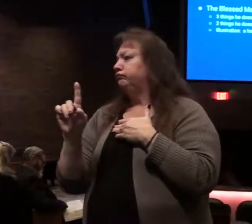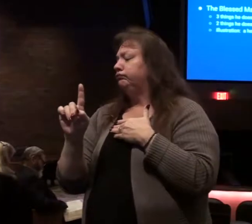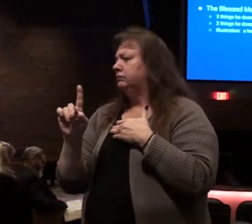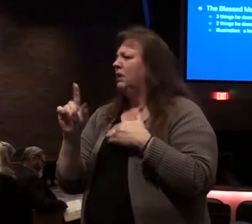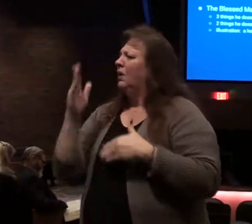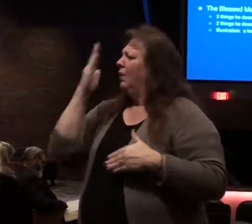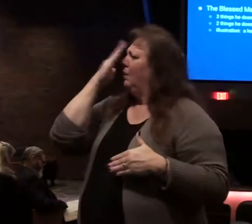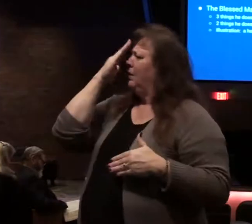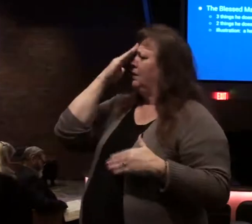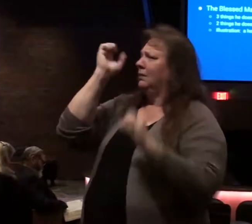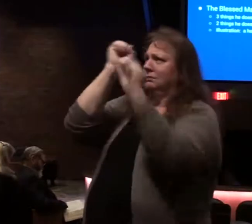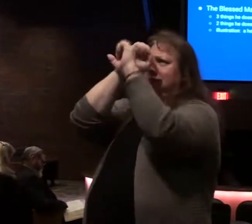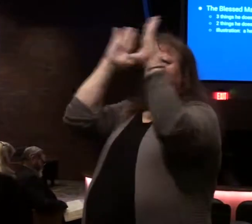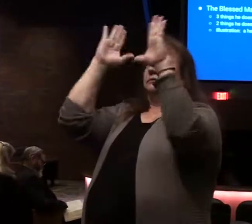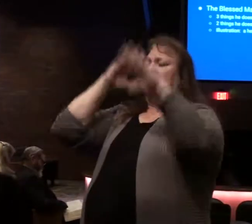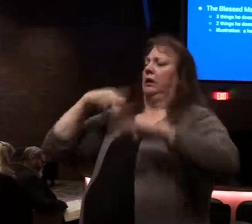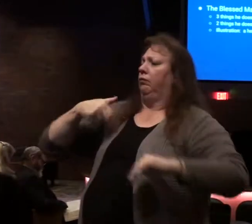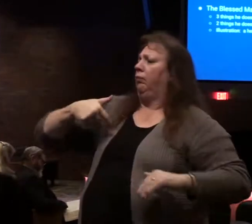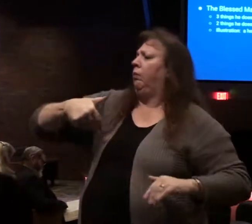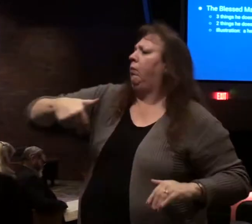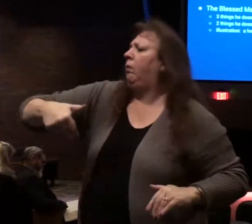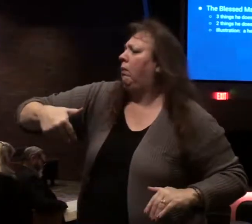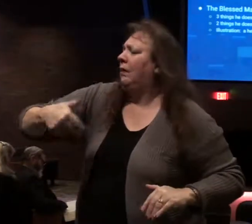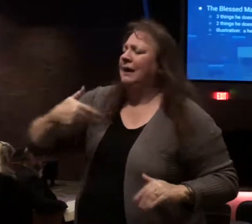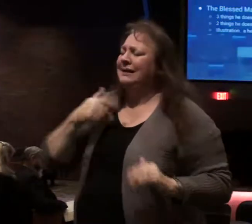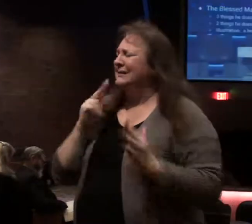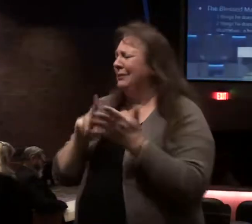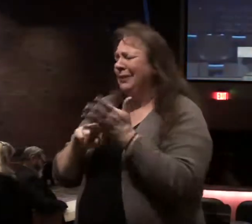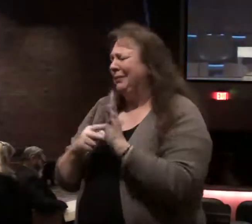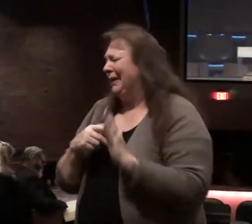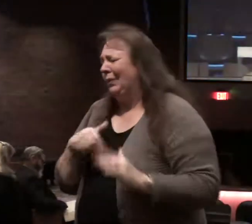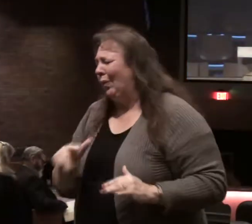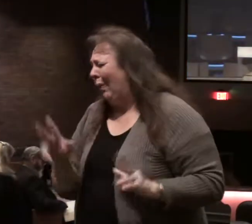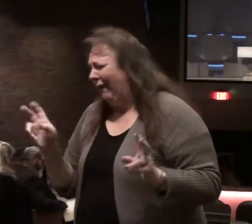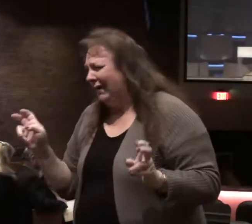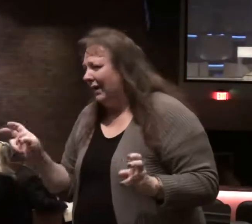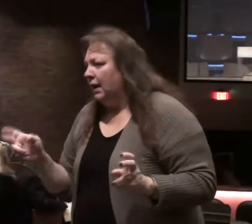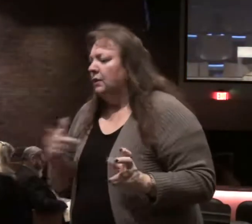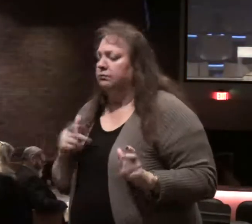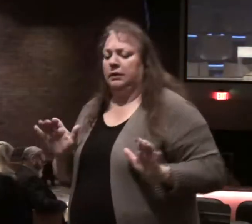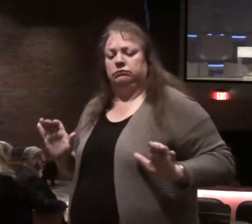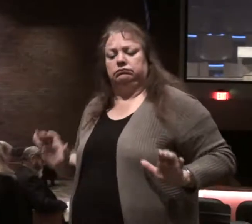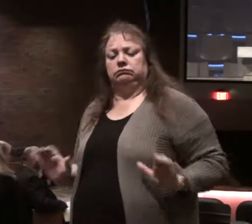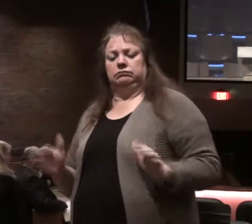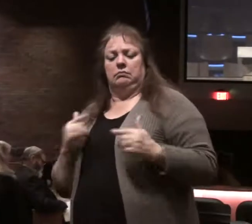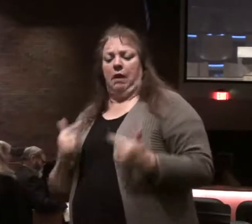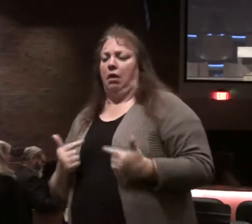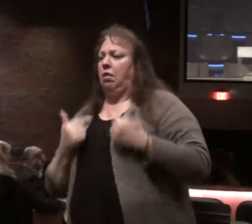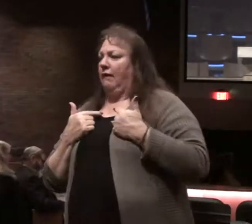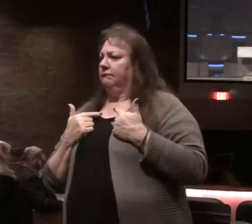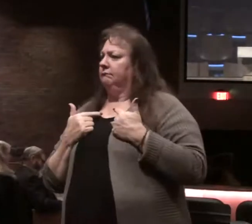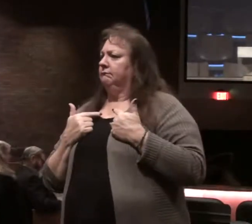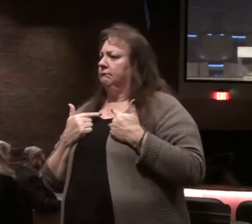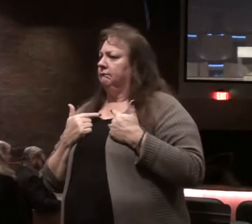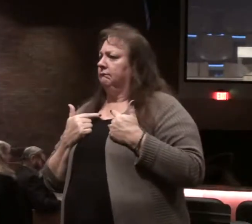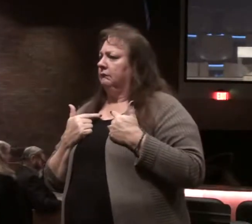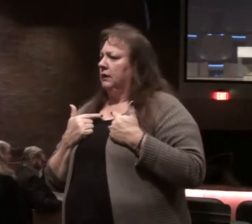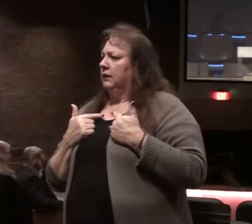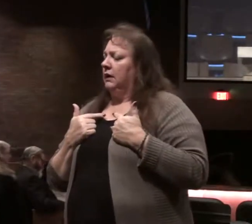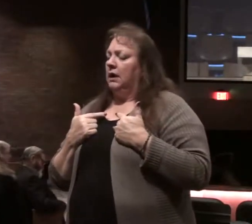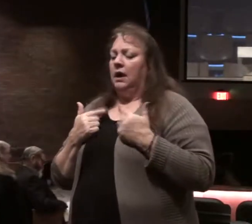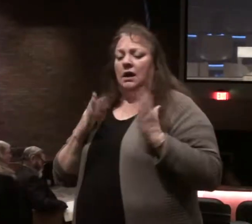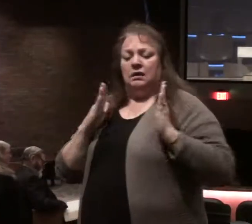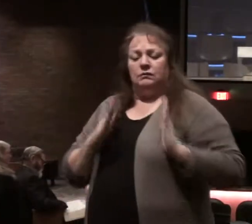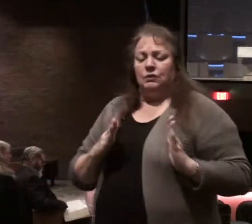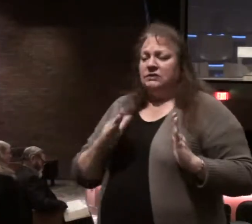And we're familiar with the imagery of walking. That's not literally walking. It is conducting one's life. The blessed